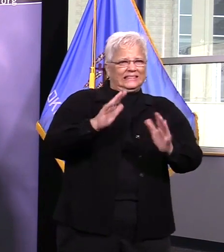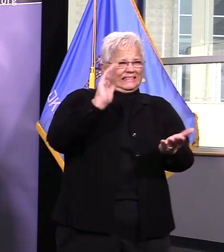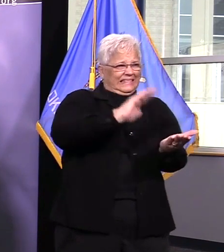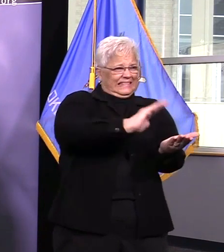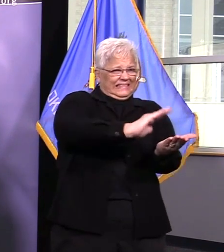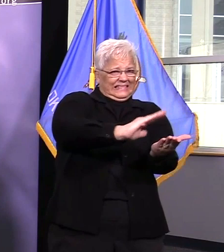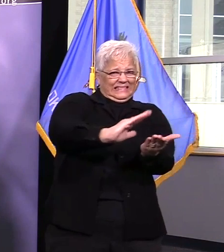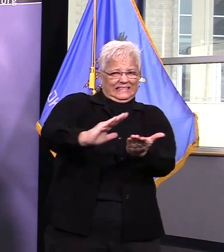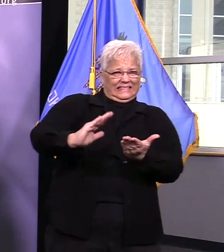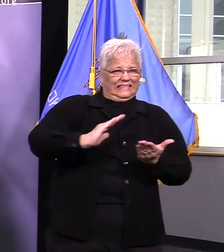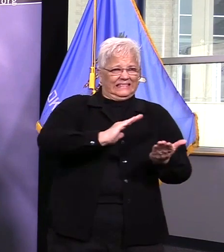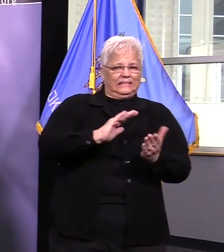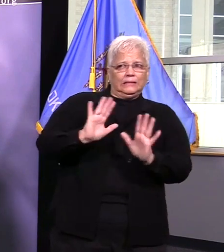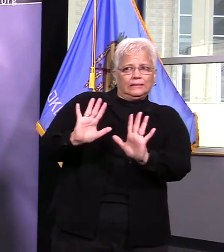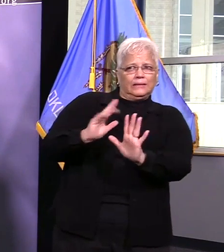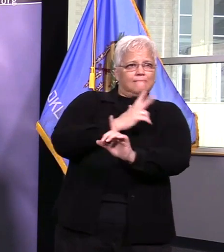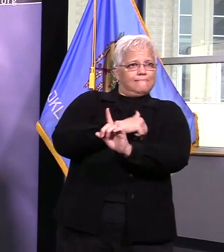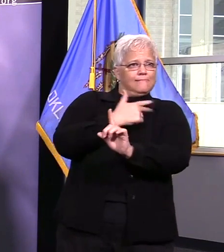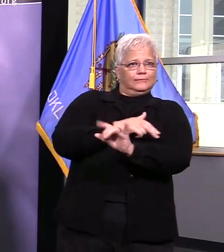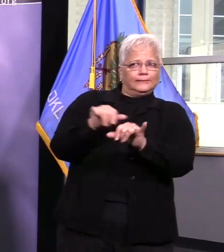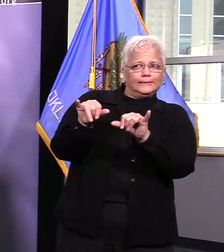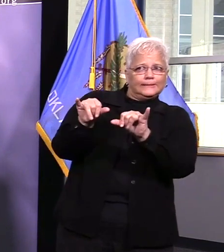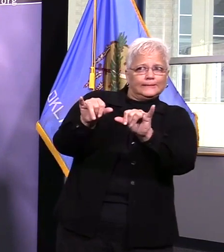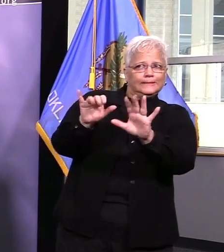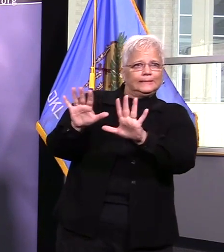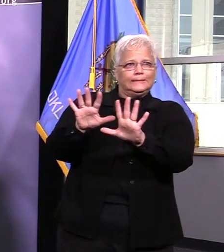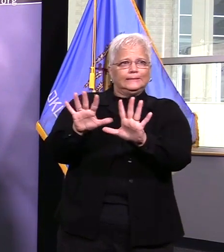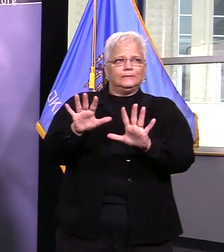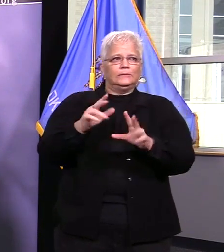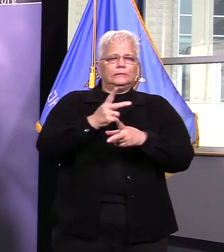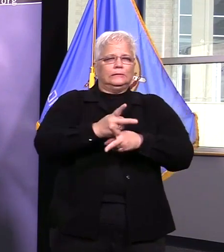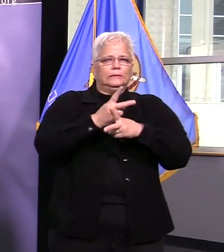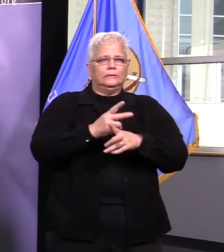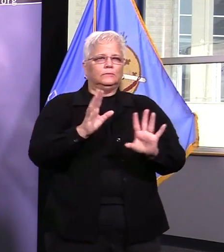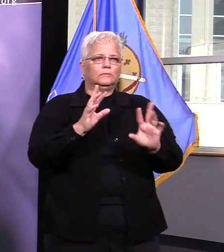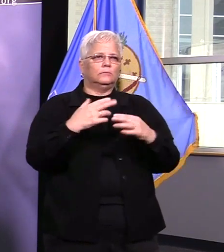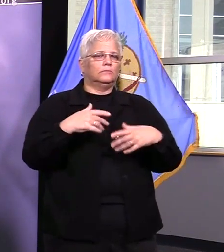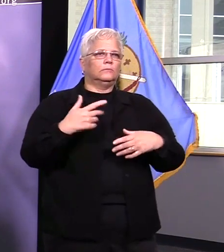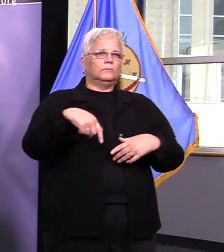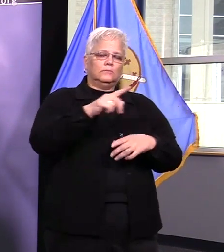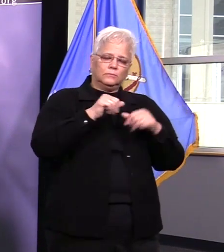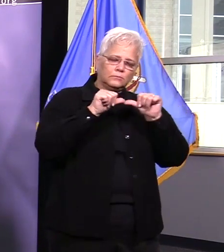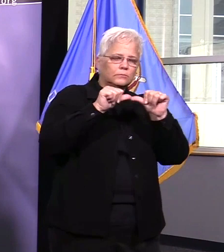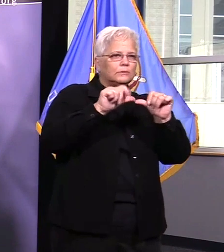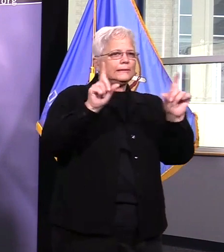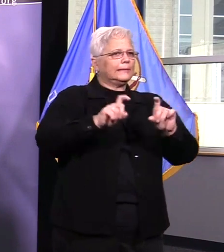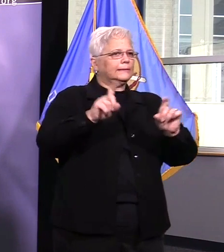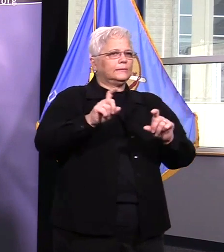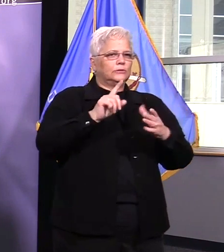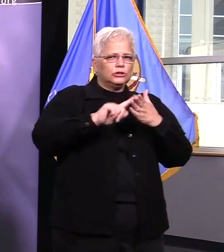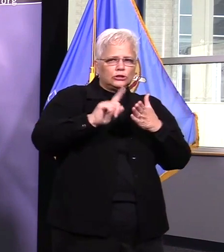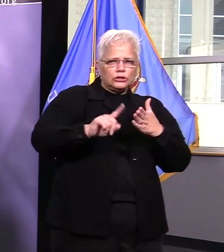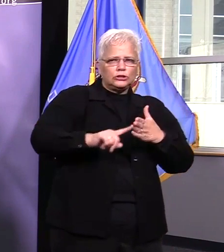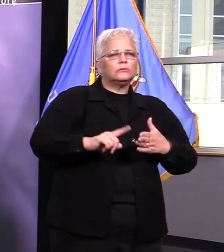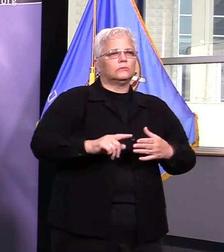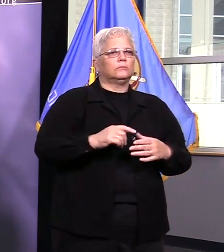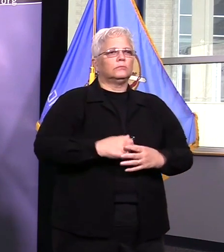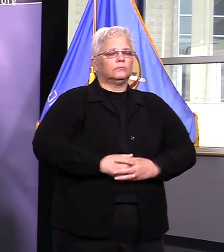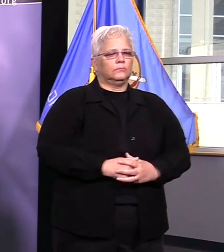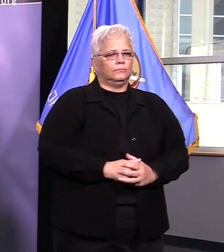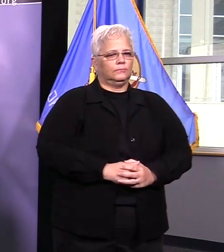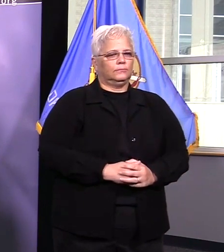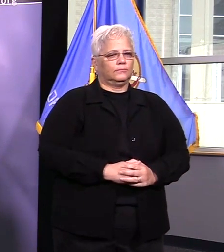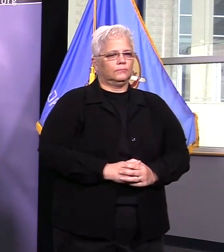taking this seriously who's practicing social distancing the businesses who are sacrificing the employees